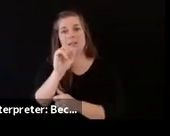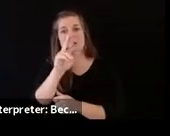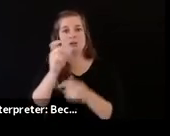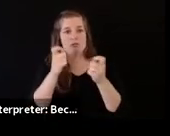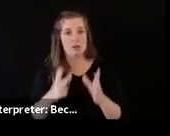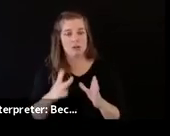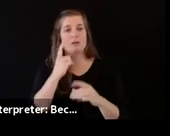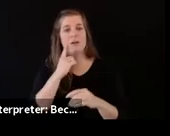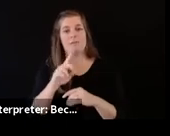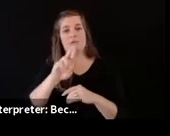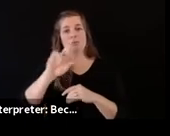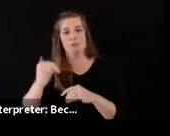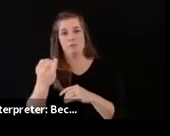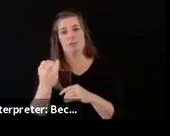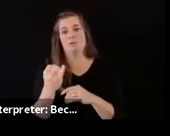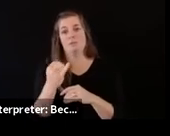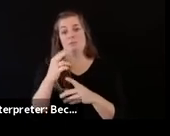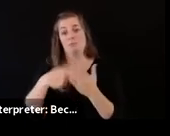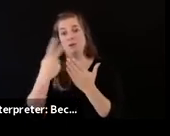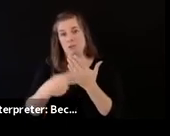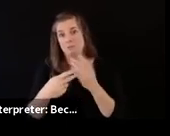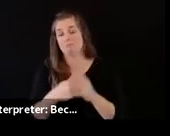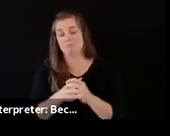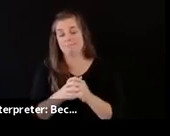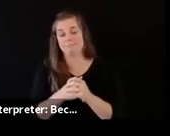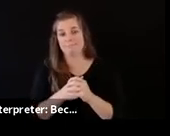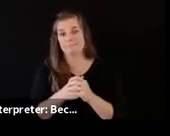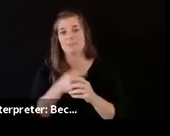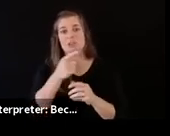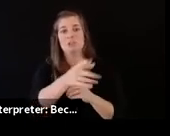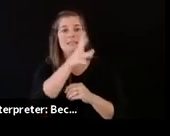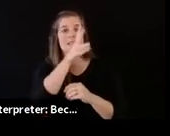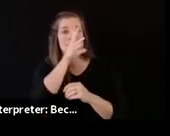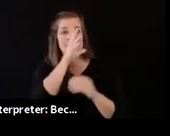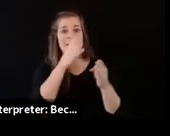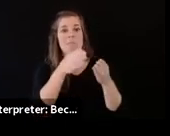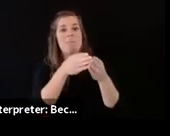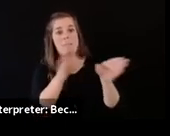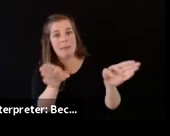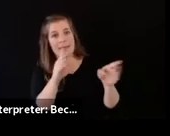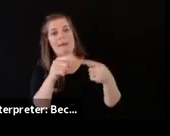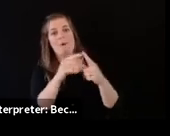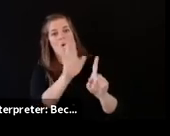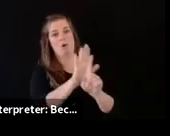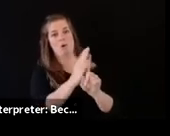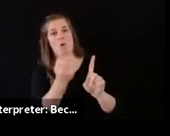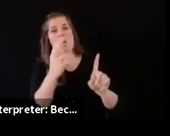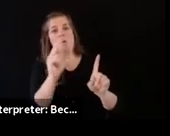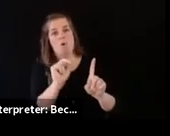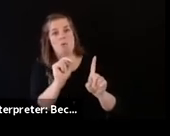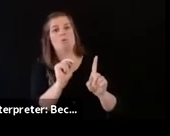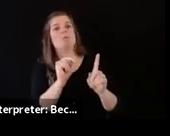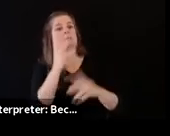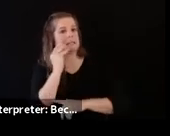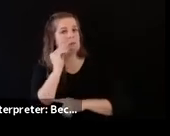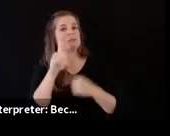Restorative Justice Project. She speaks publicly and inside prisons about her own experiences as a survivor of